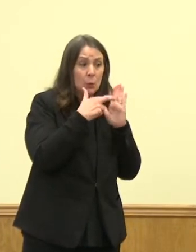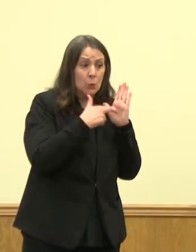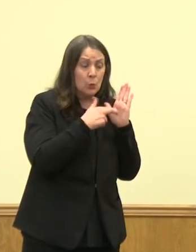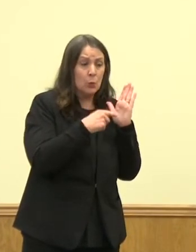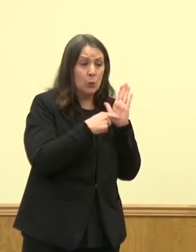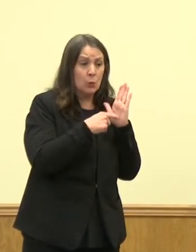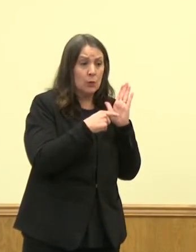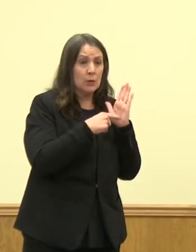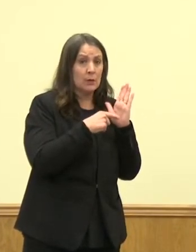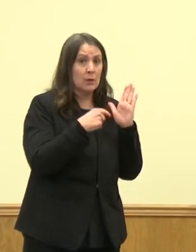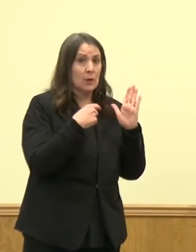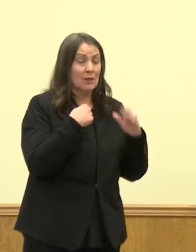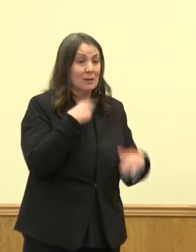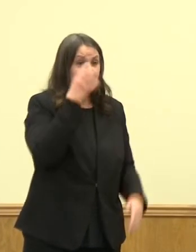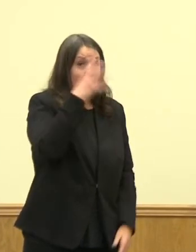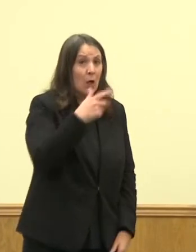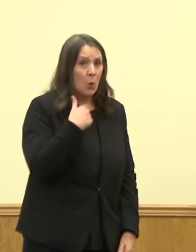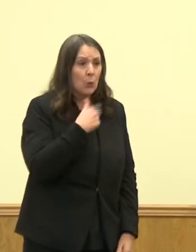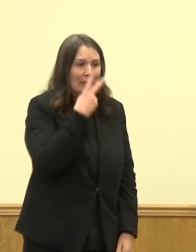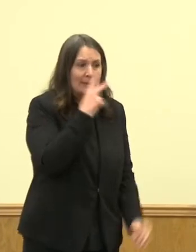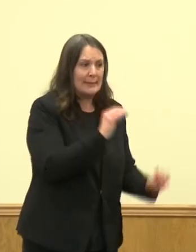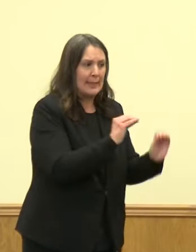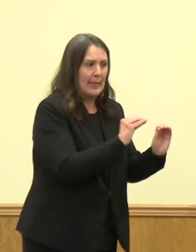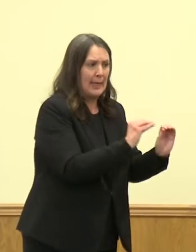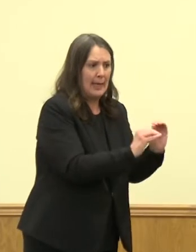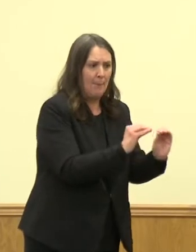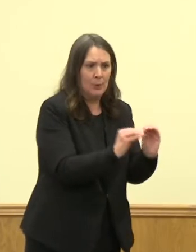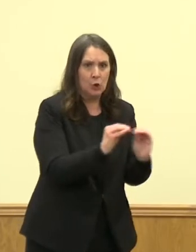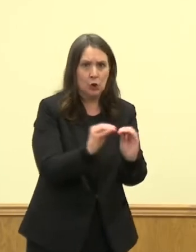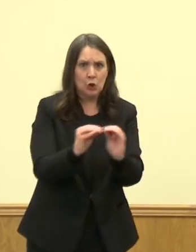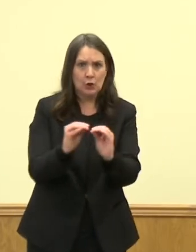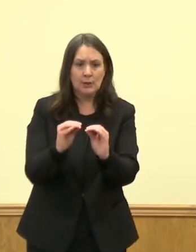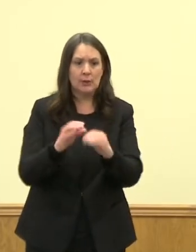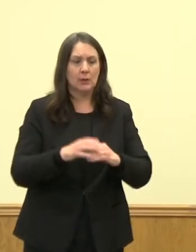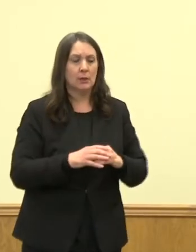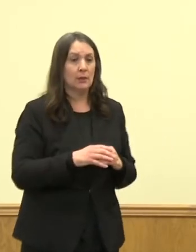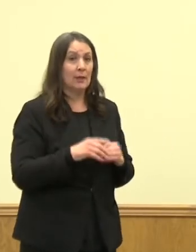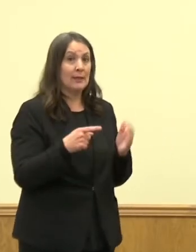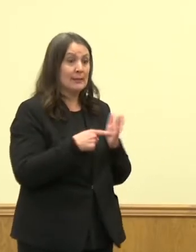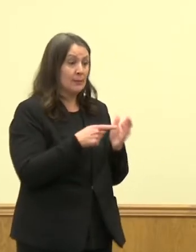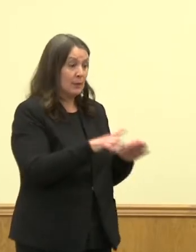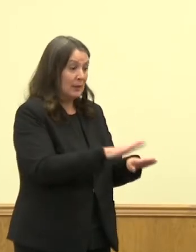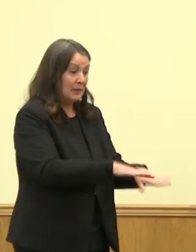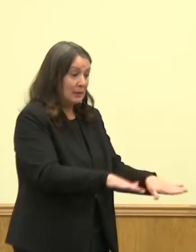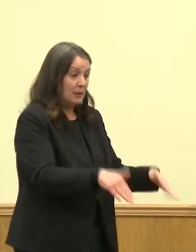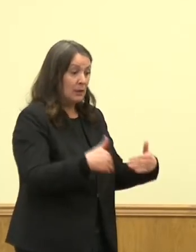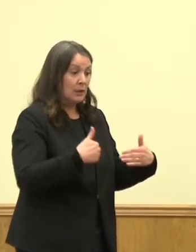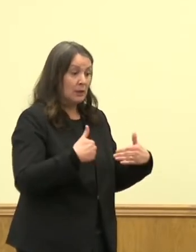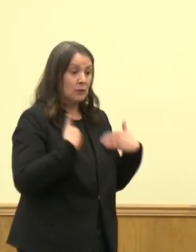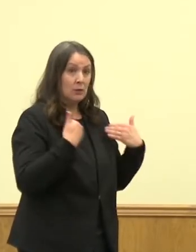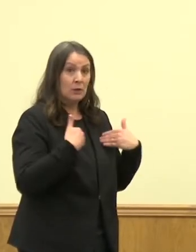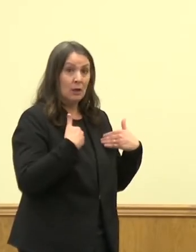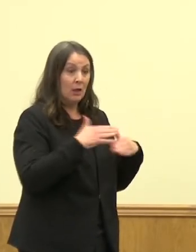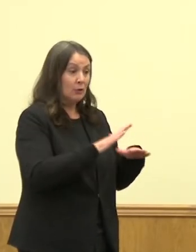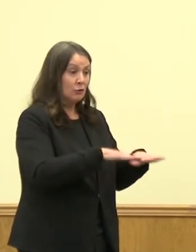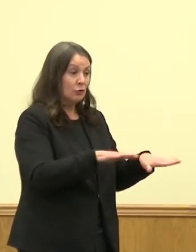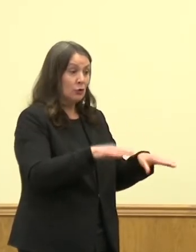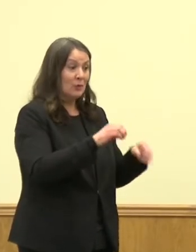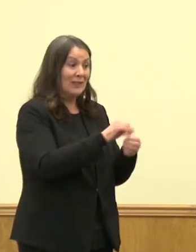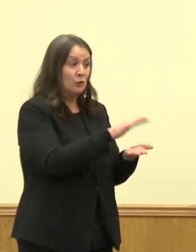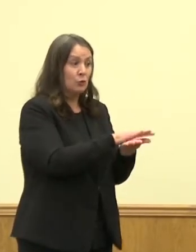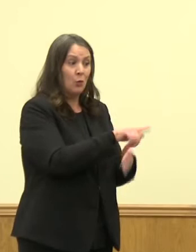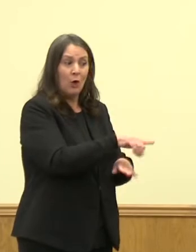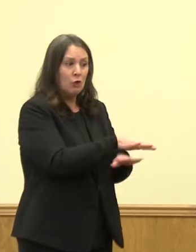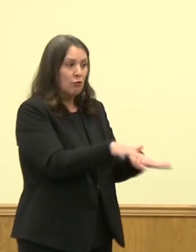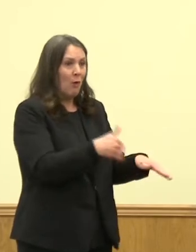are seeing in terms of our cases when we are working through these cases a lot of times, it is that our younger population, our school-age population that's not fully